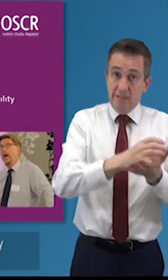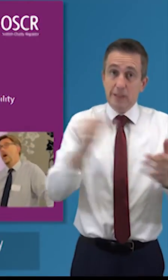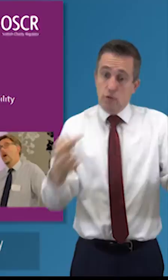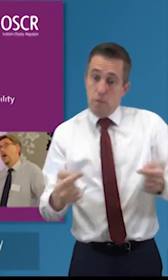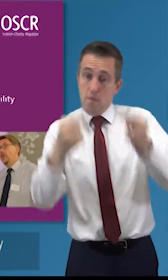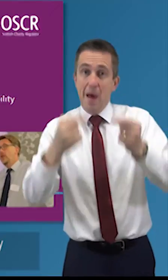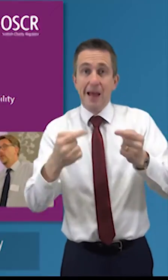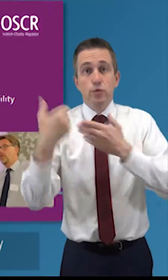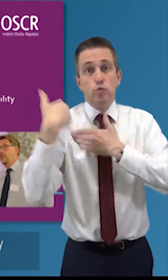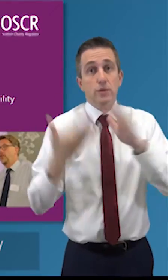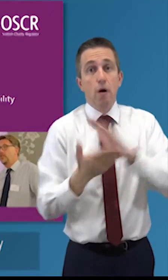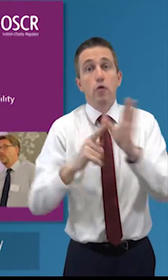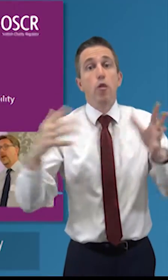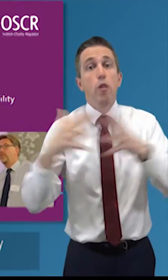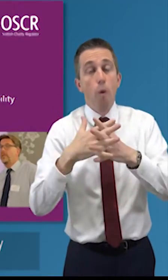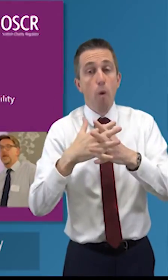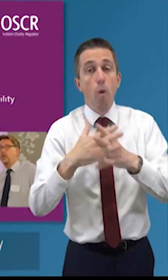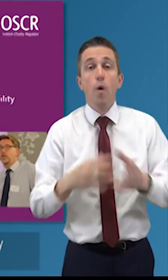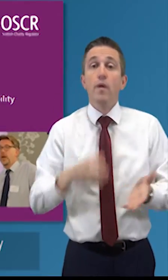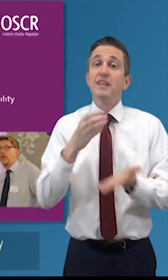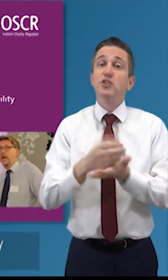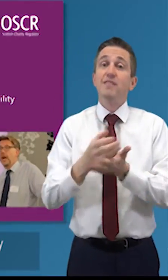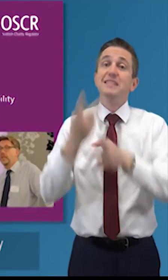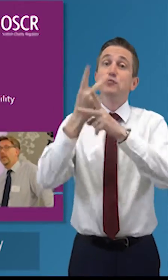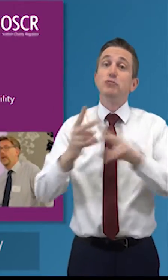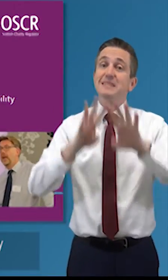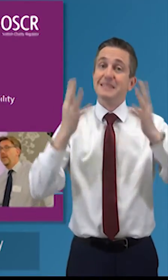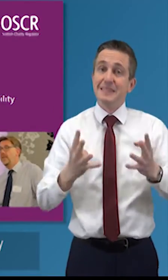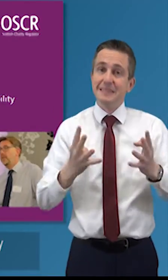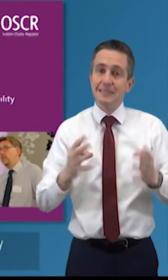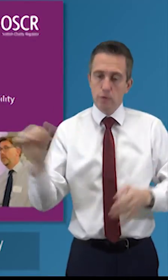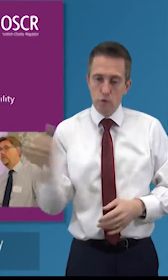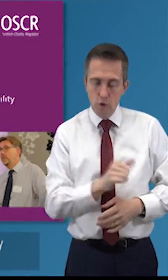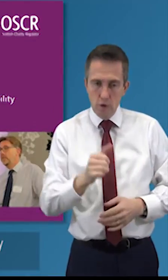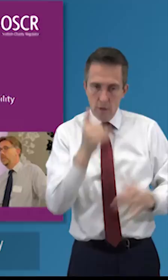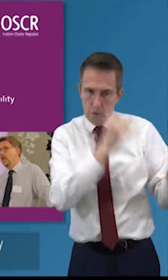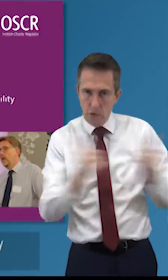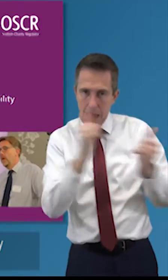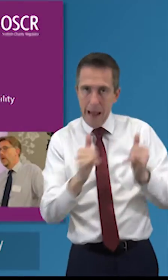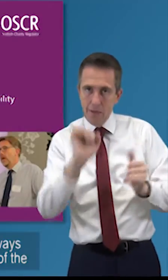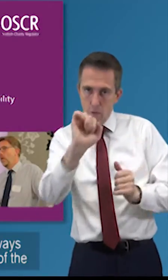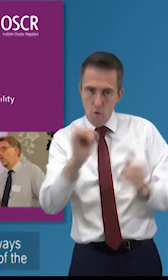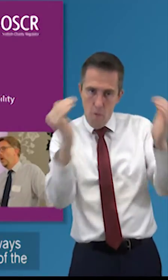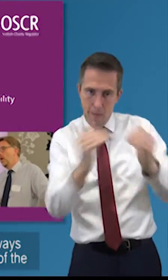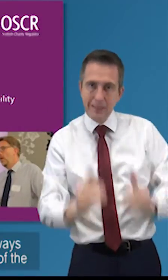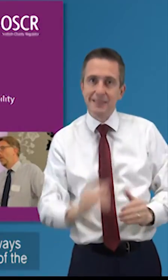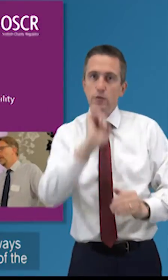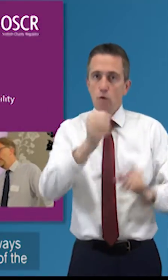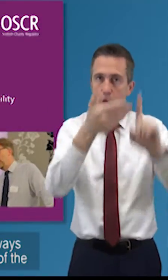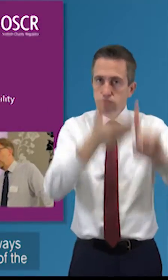uh charity trustees have to make sure the charity acts in furtherance of its purpose now